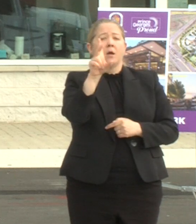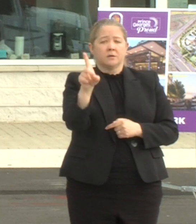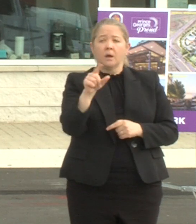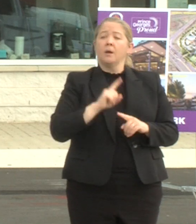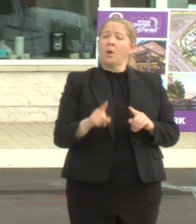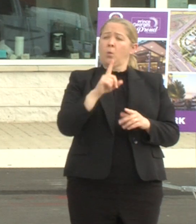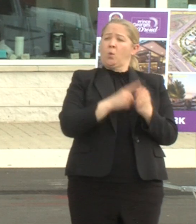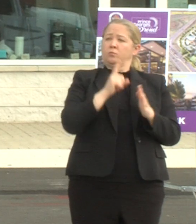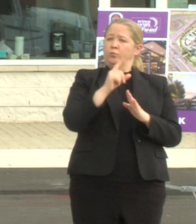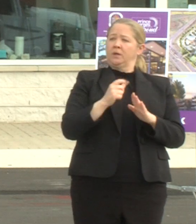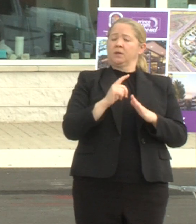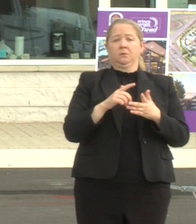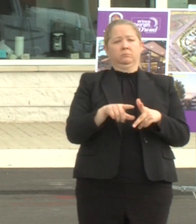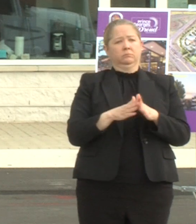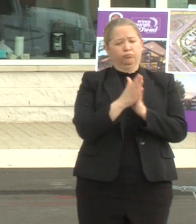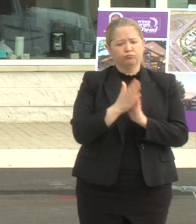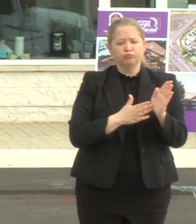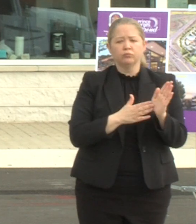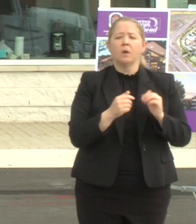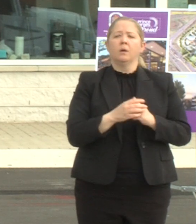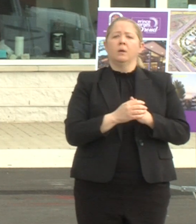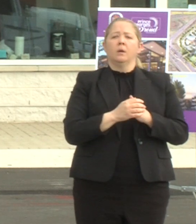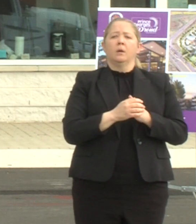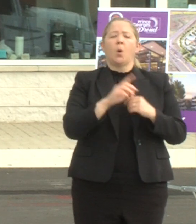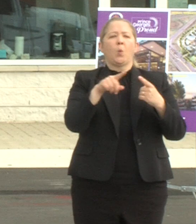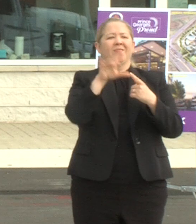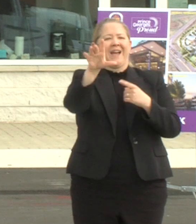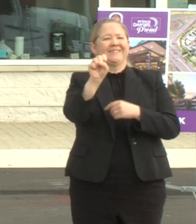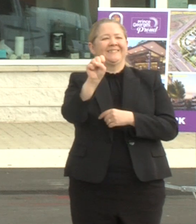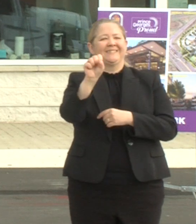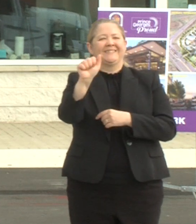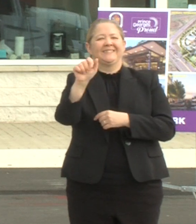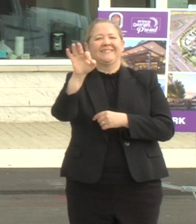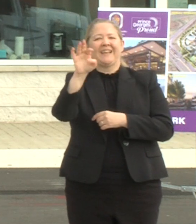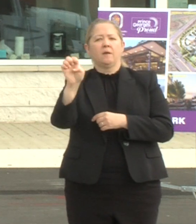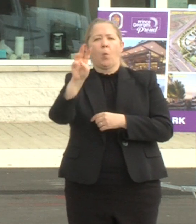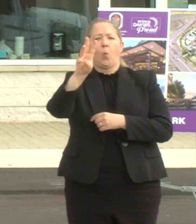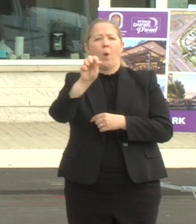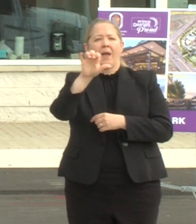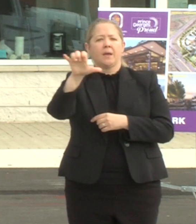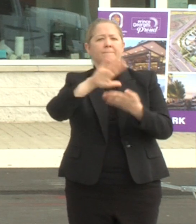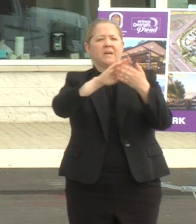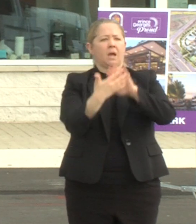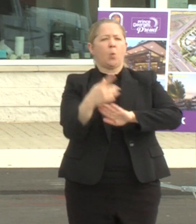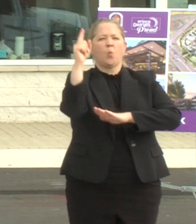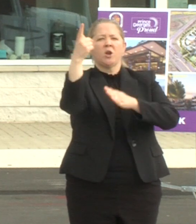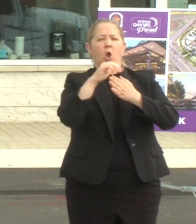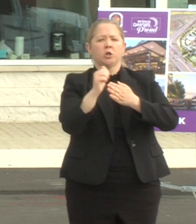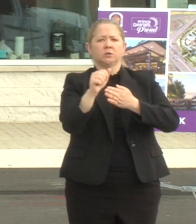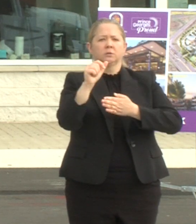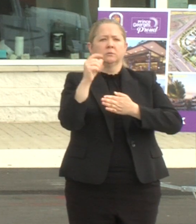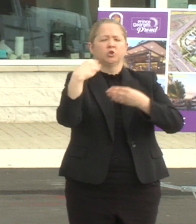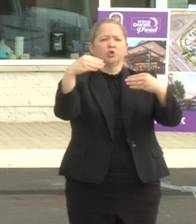business and in government for 30 years when they turned that safeway into a dollar store and a beauty